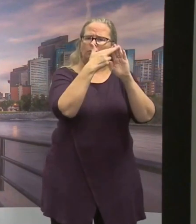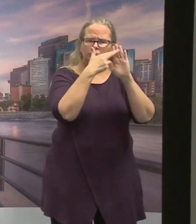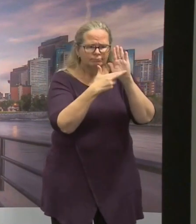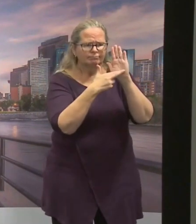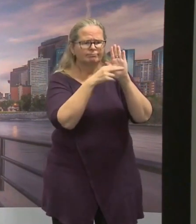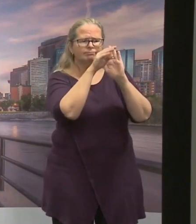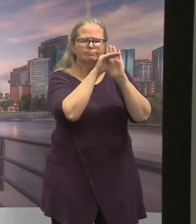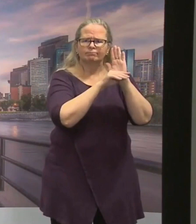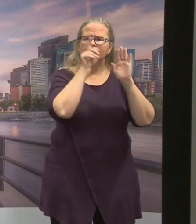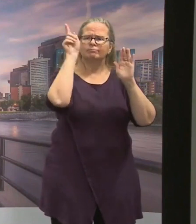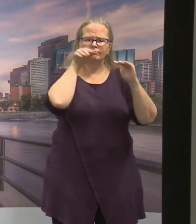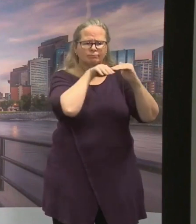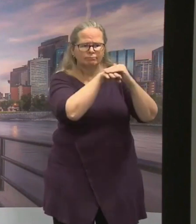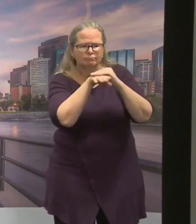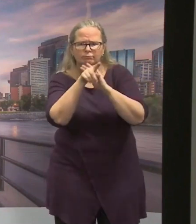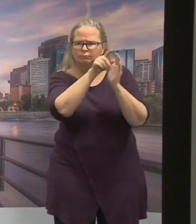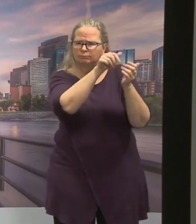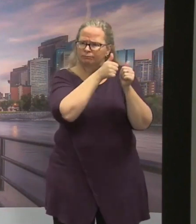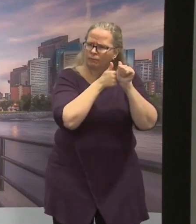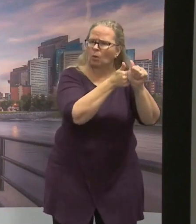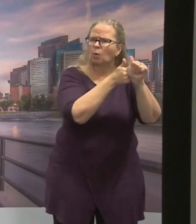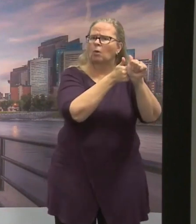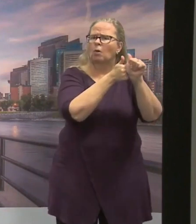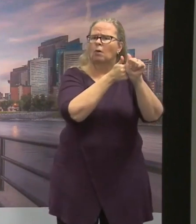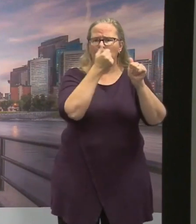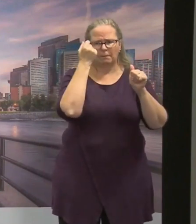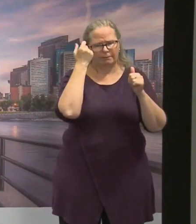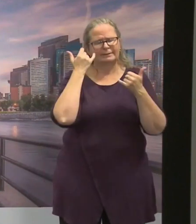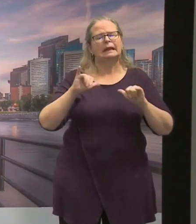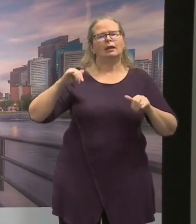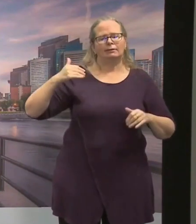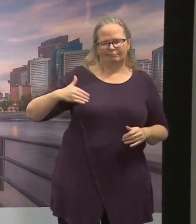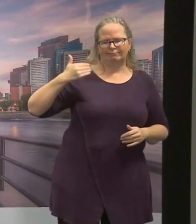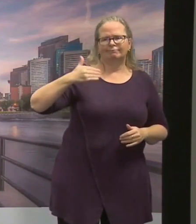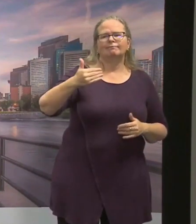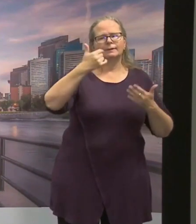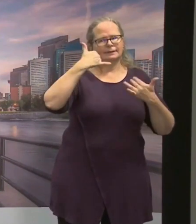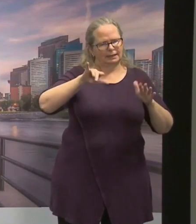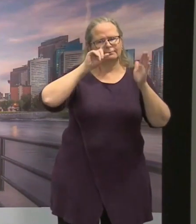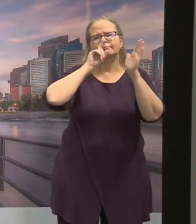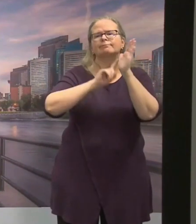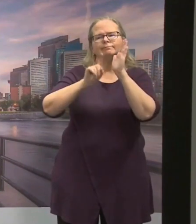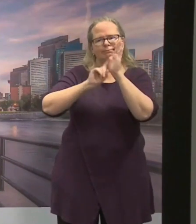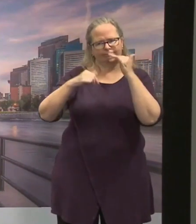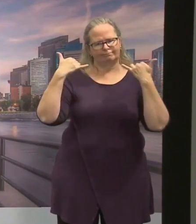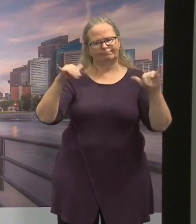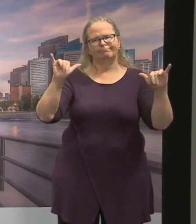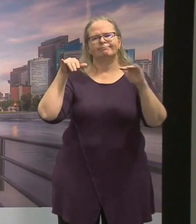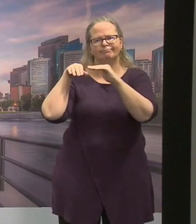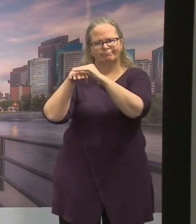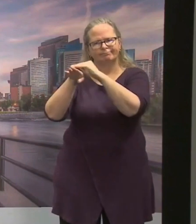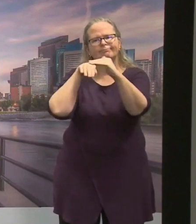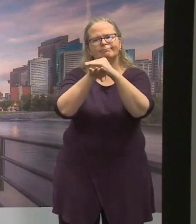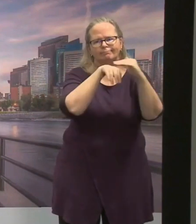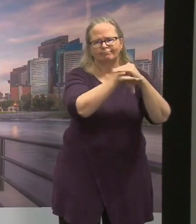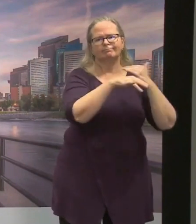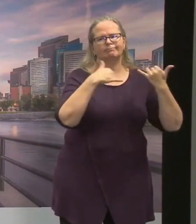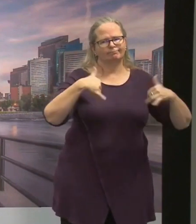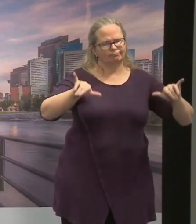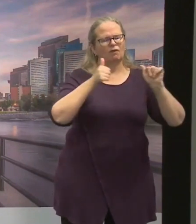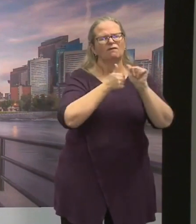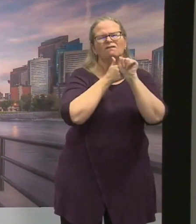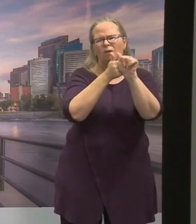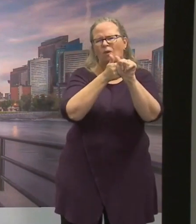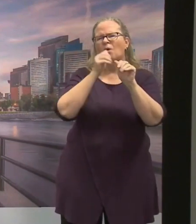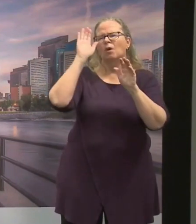Not all of them, and that's why you still need inspection. The same way I say the vast, vast, vast majority of restaurants abide by, you know, cleanliness guidelines,